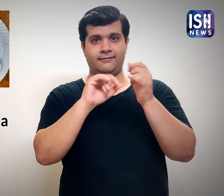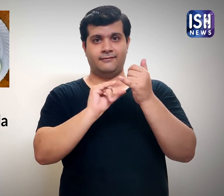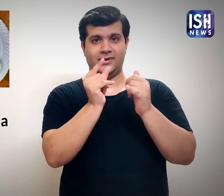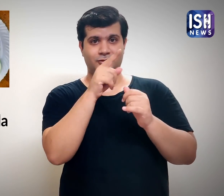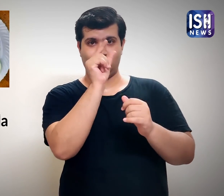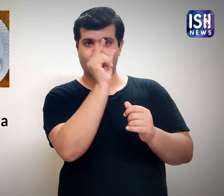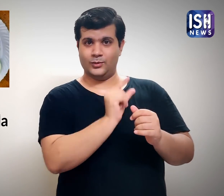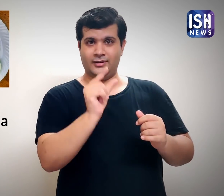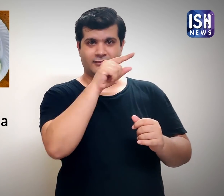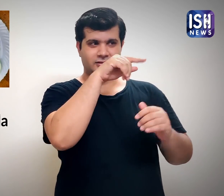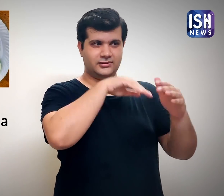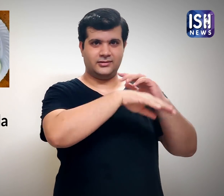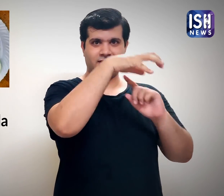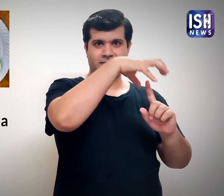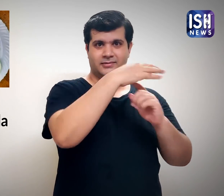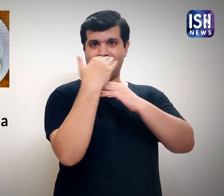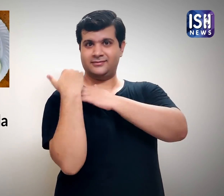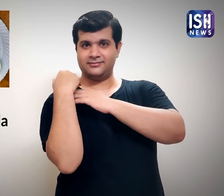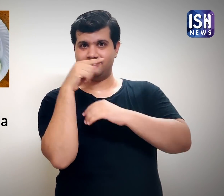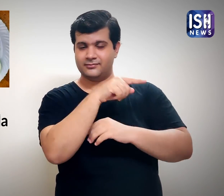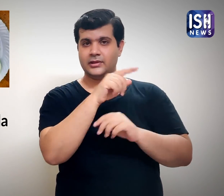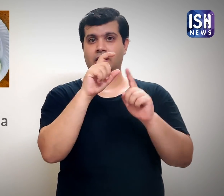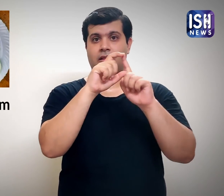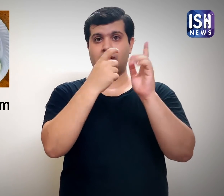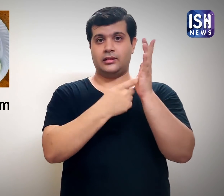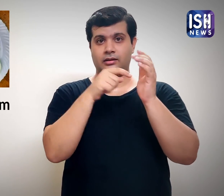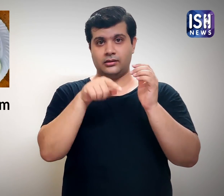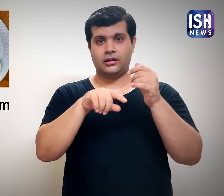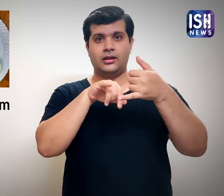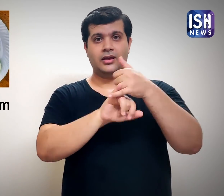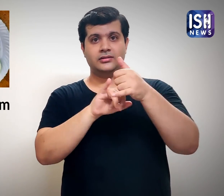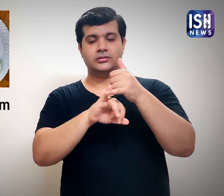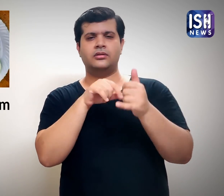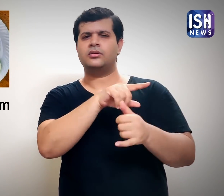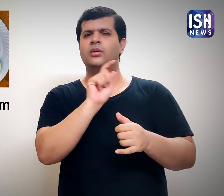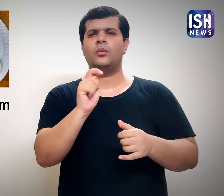Dr S Sankar Lingam, assistant professor at KVASU, said,